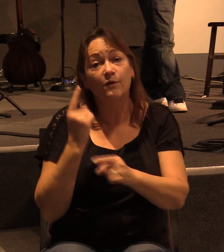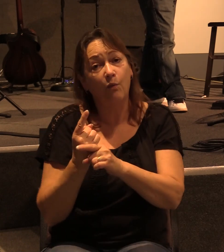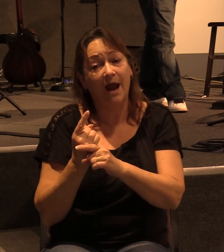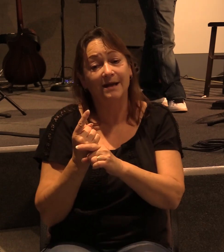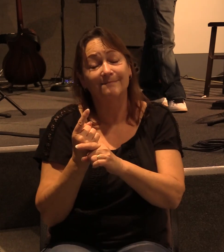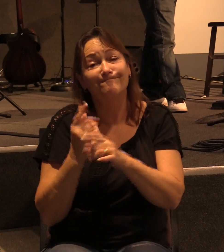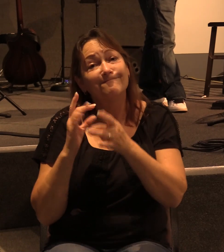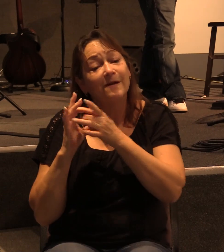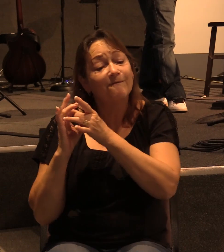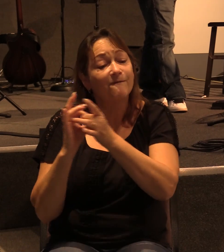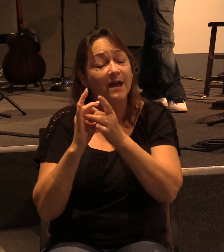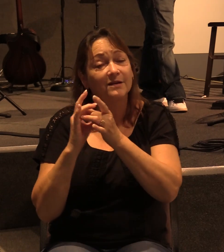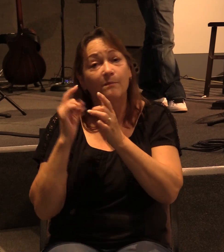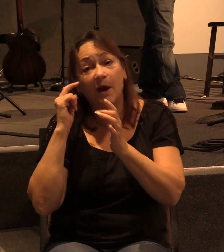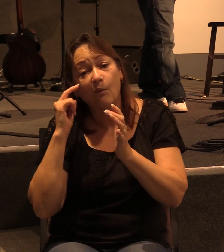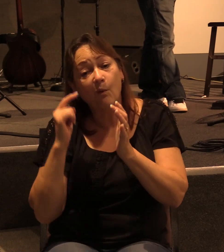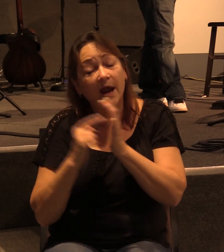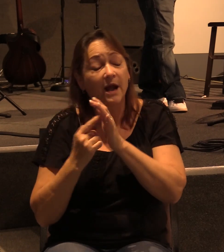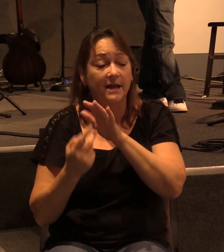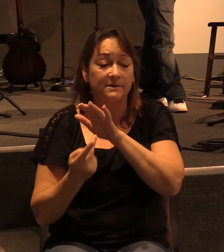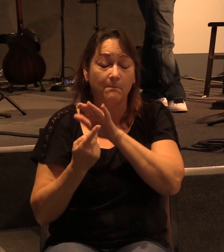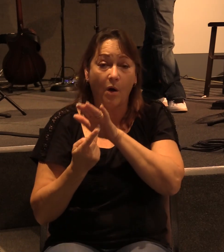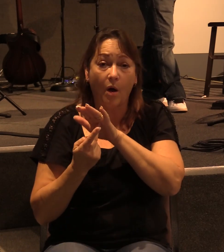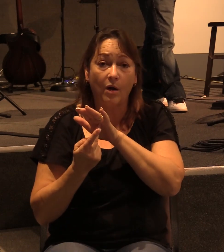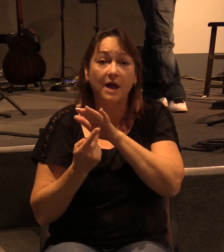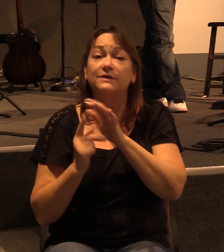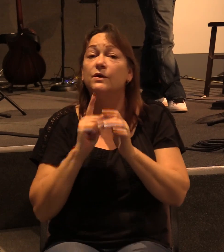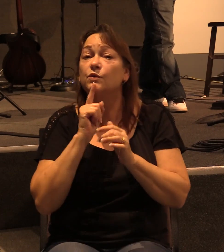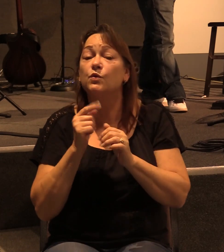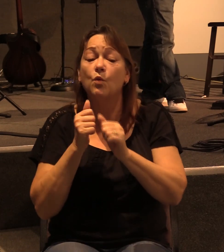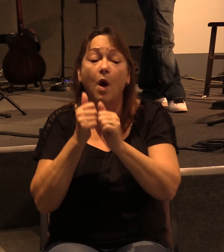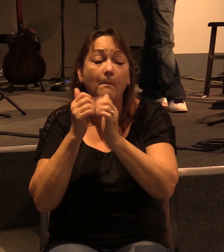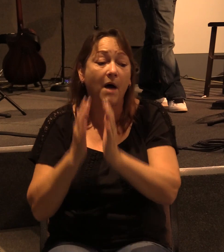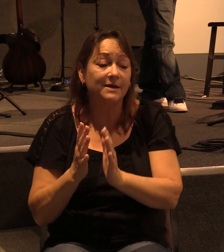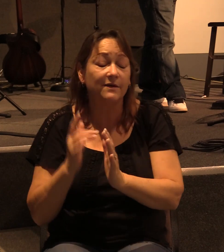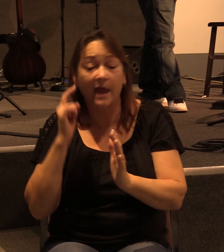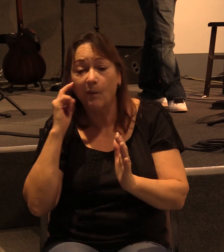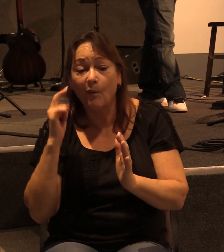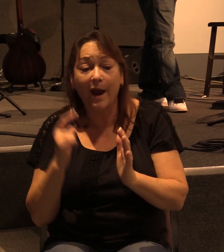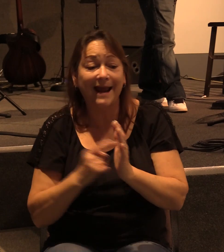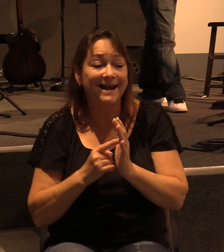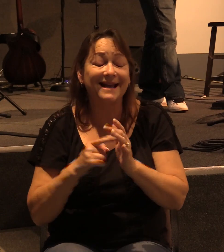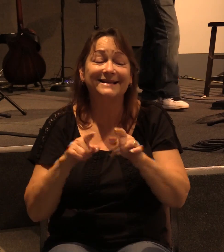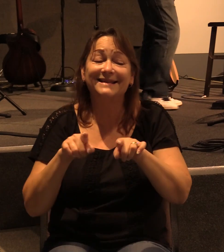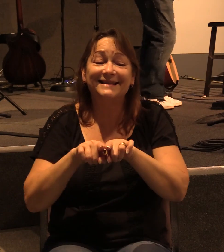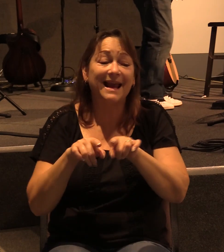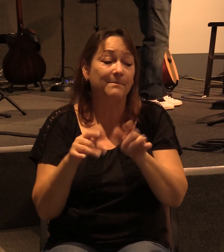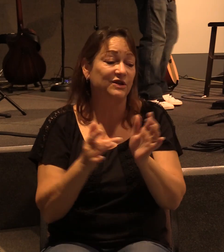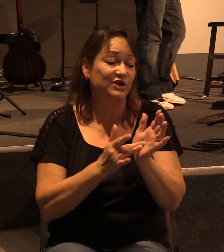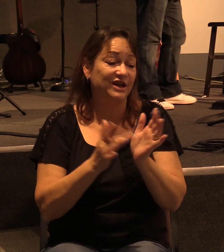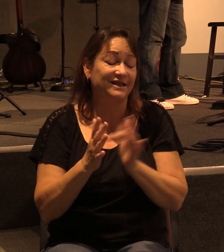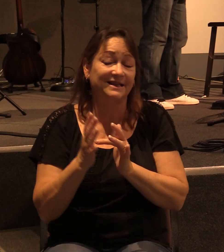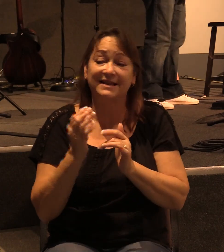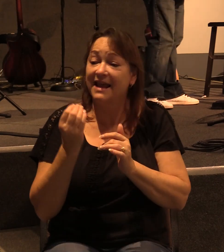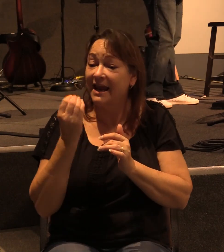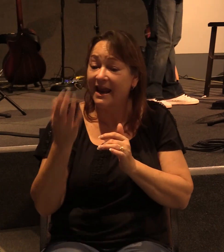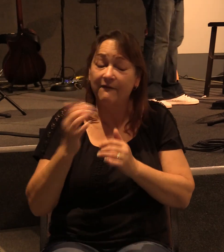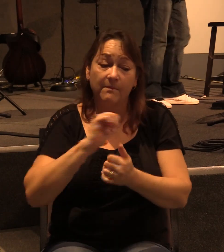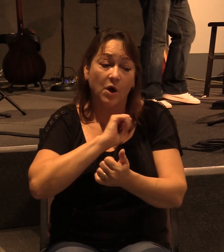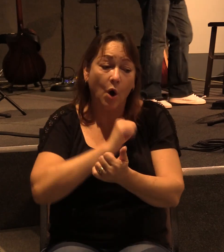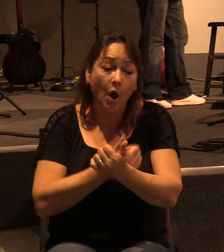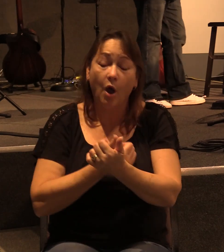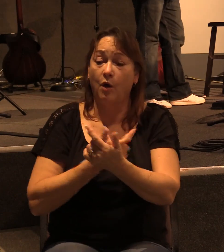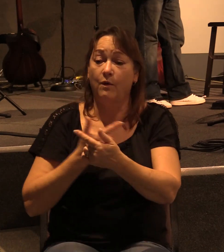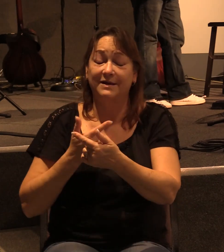in other words they recognized Paul as a true apostle and they recognized the same Jesus that gave them